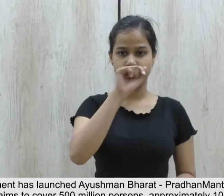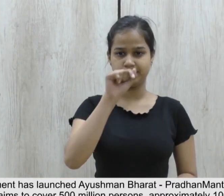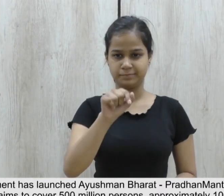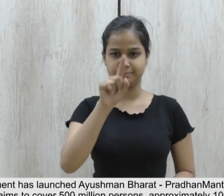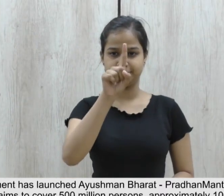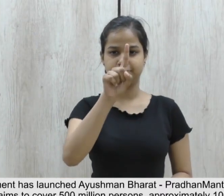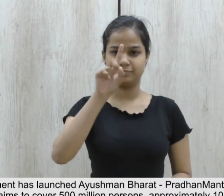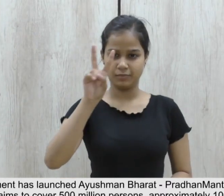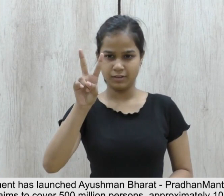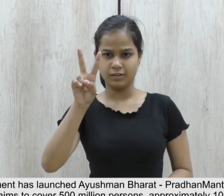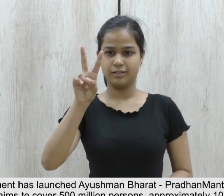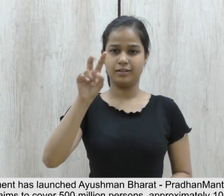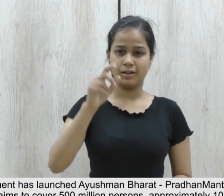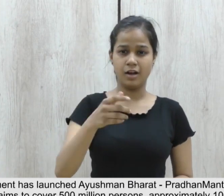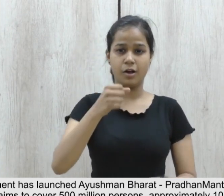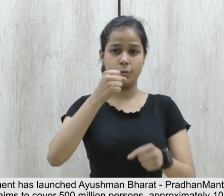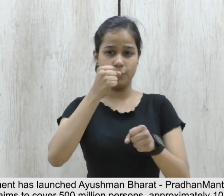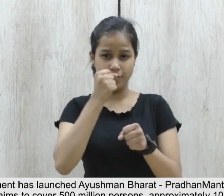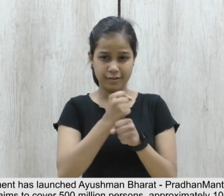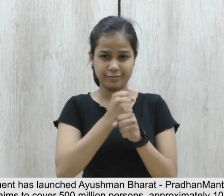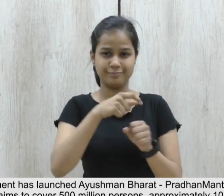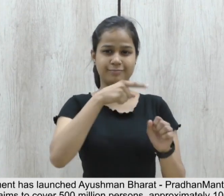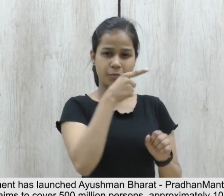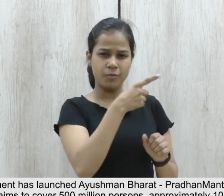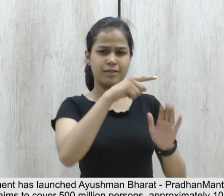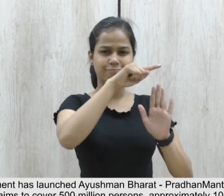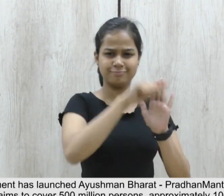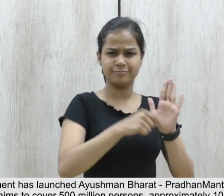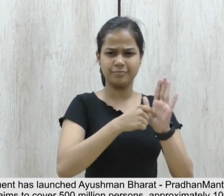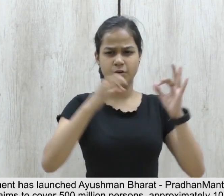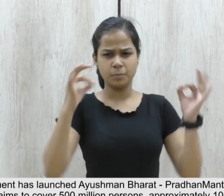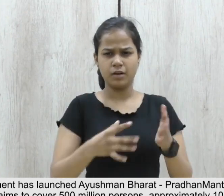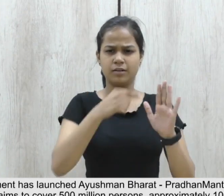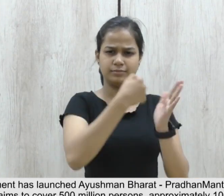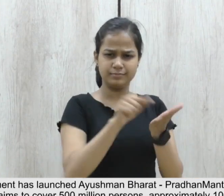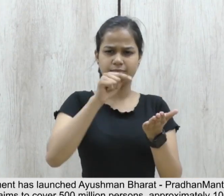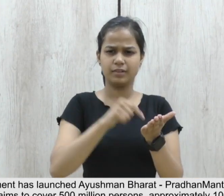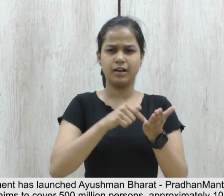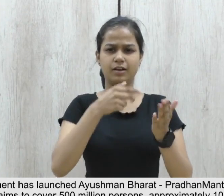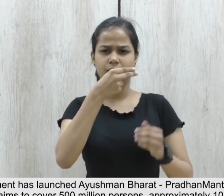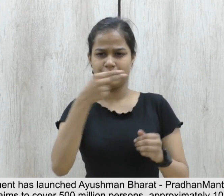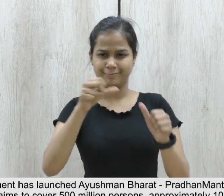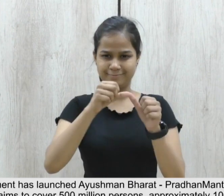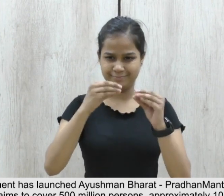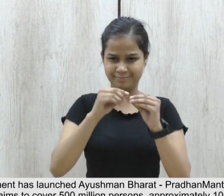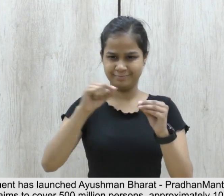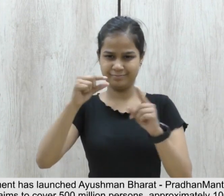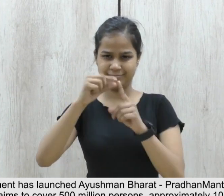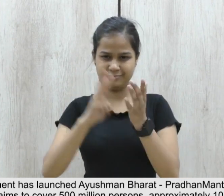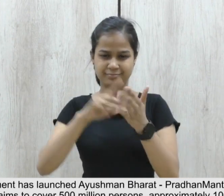6.12 The government has launched Ayushman Bharat. Pradhan